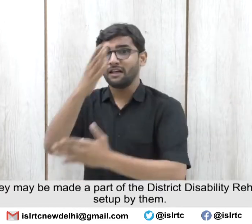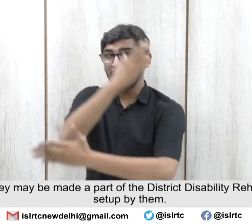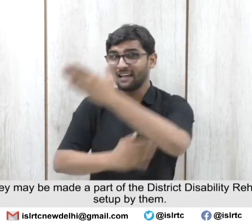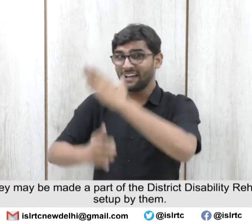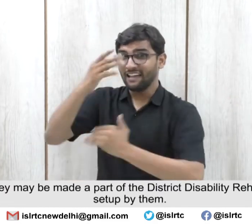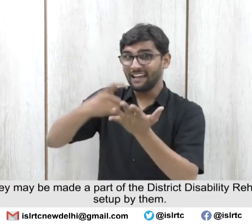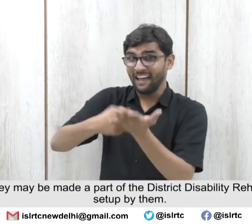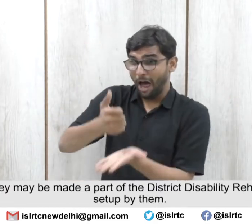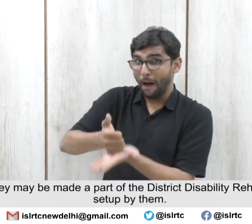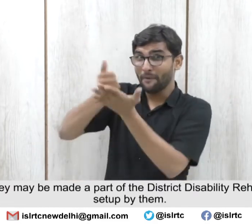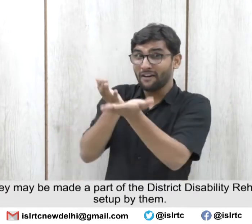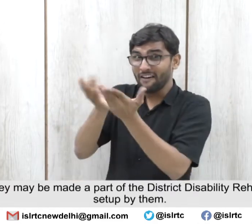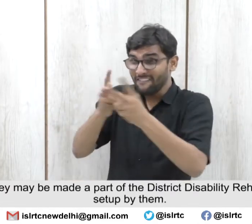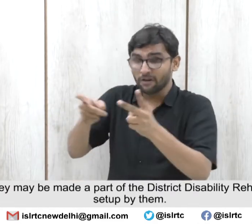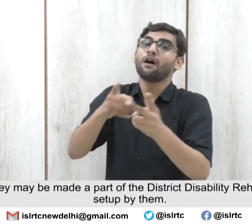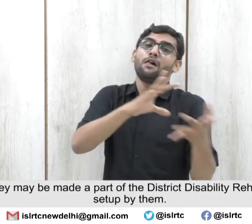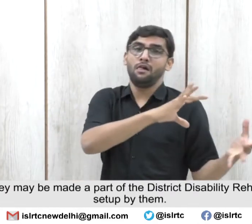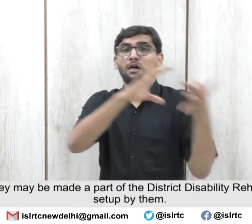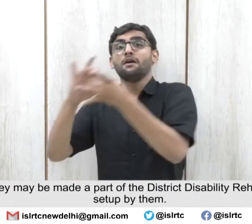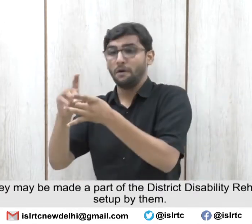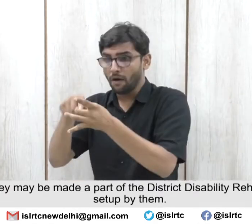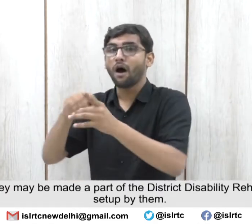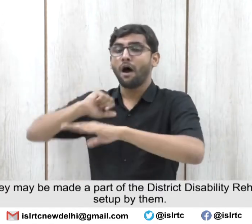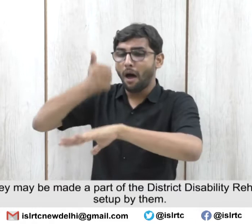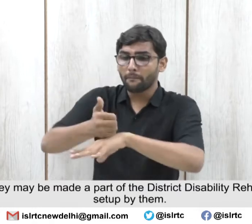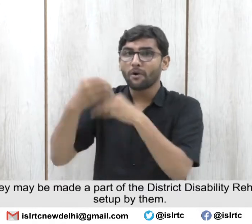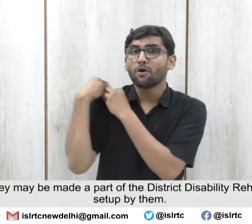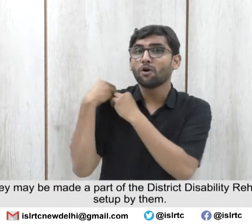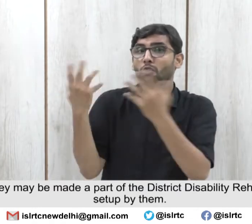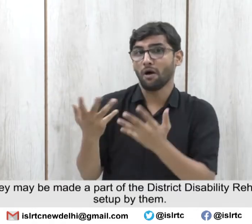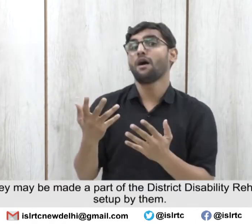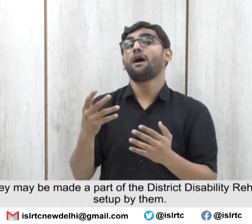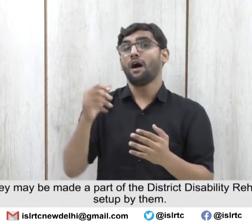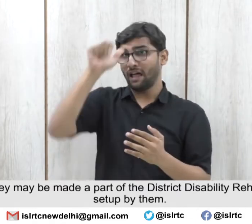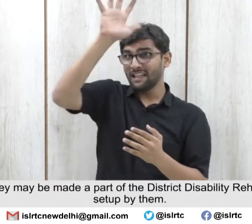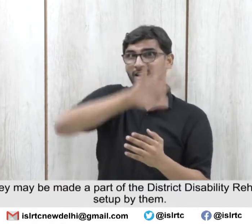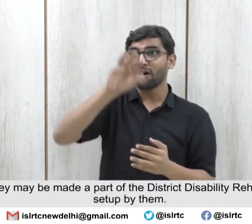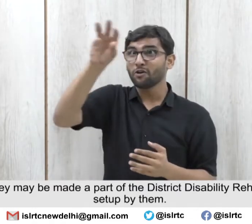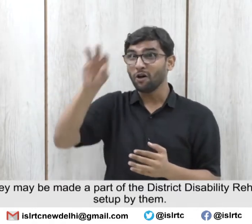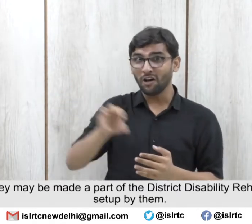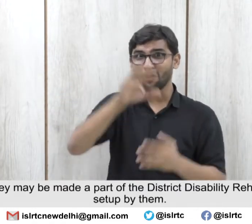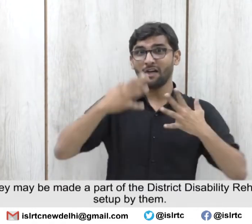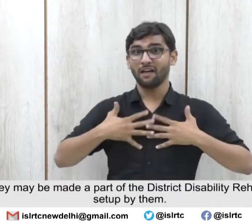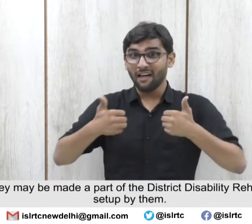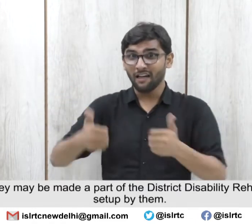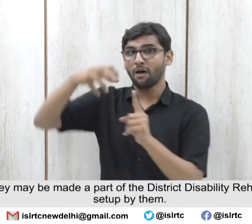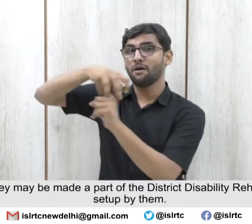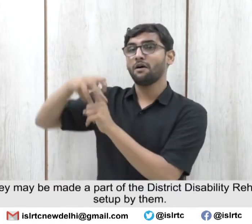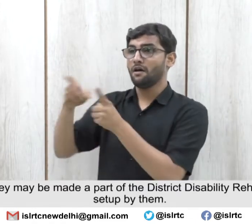a part of the district disability rehabilitation centers set up by them.